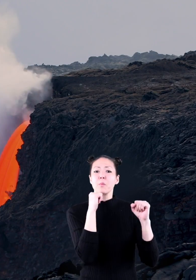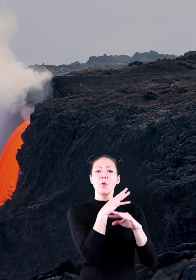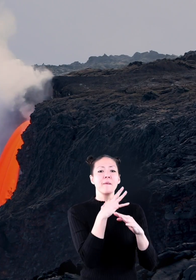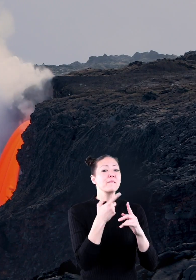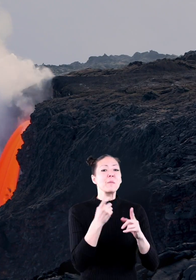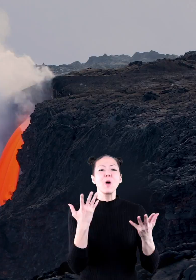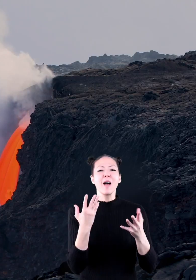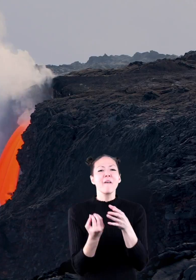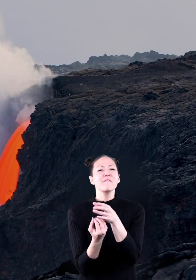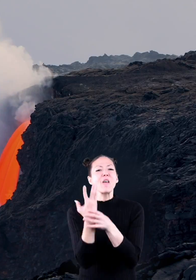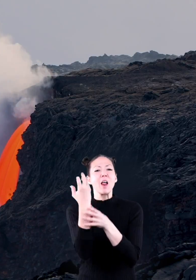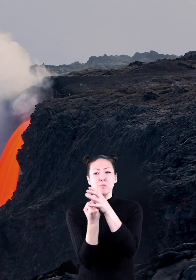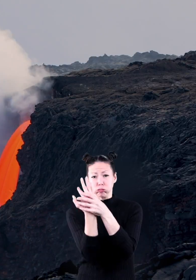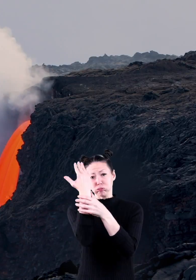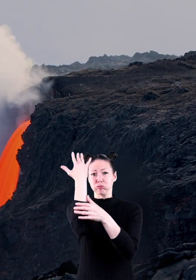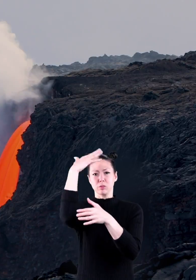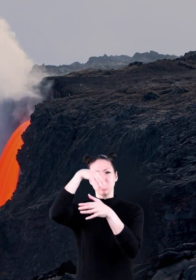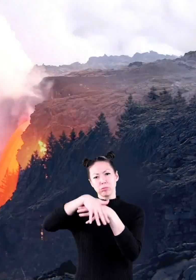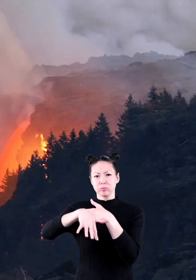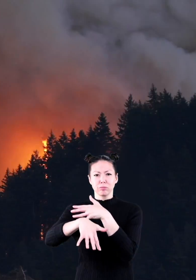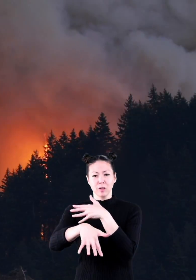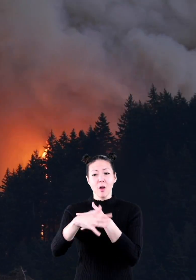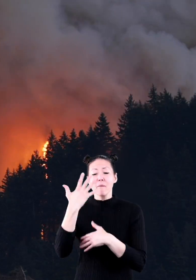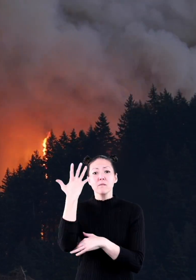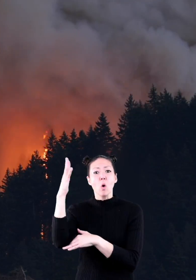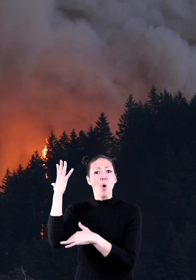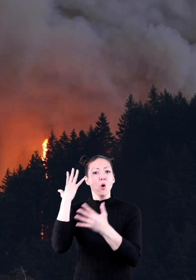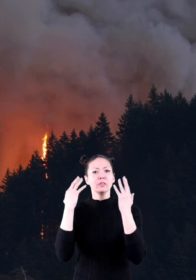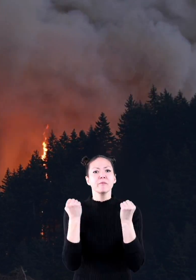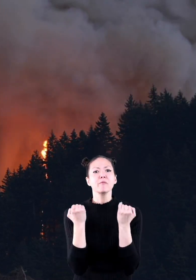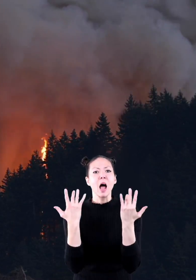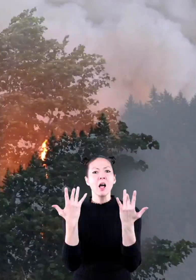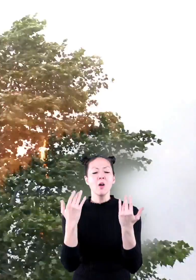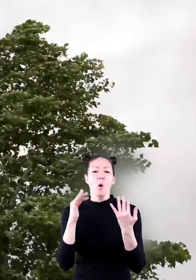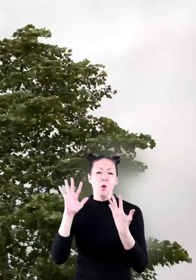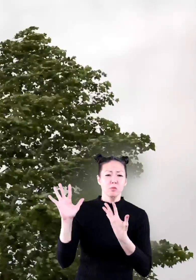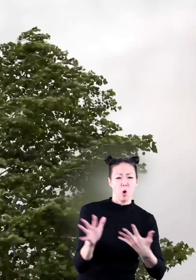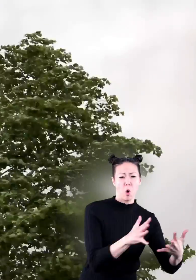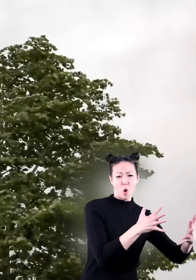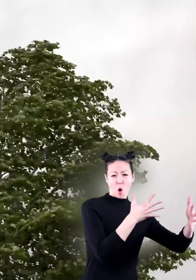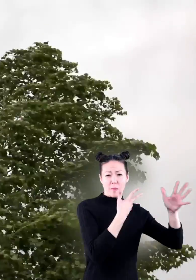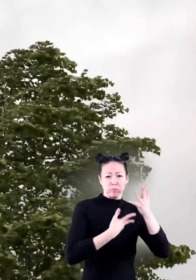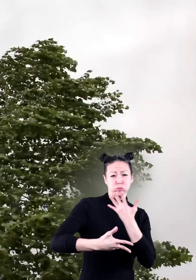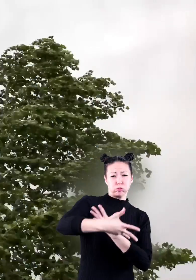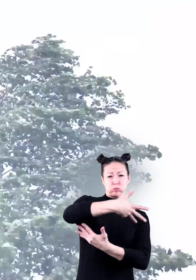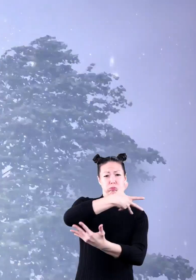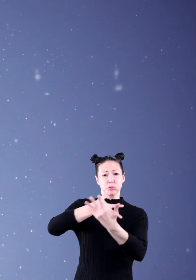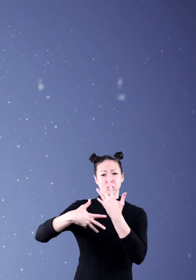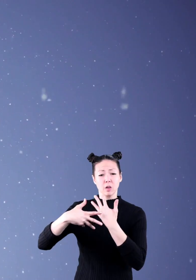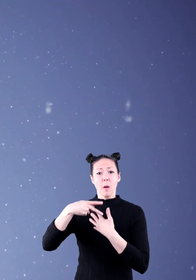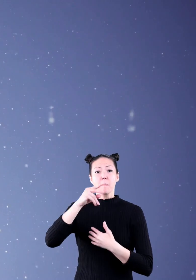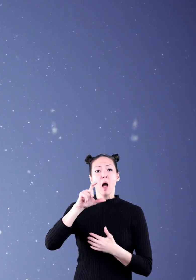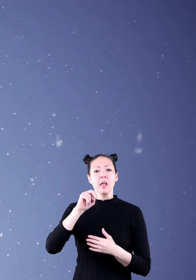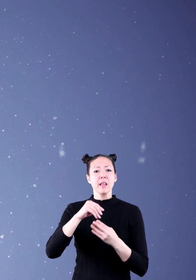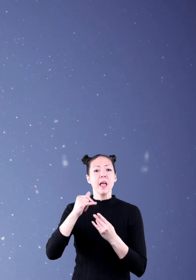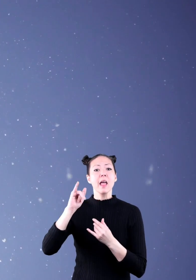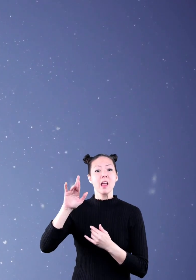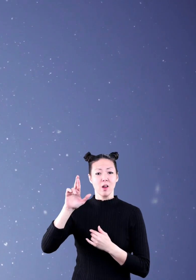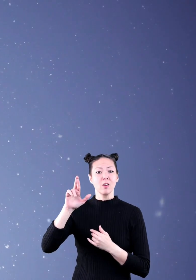may come from volcanoes, forest fires, windstorms, pollen in the air, and